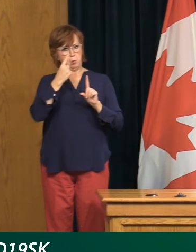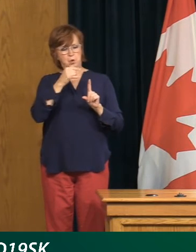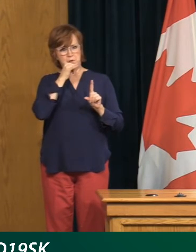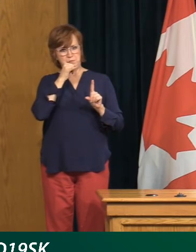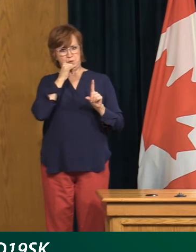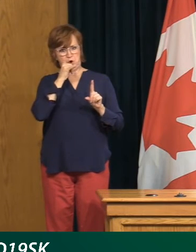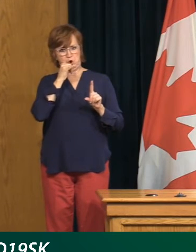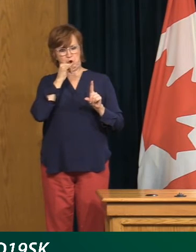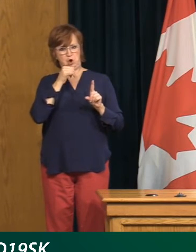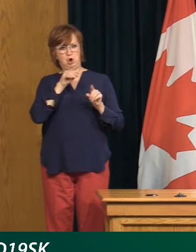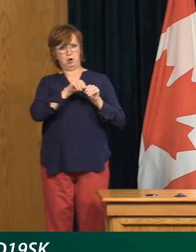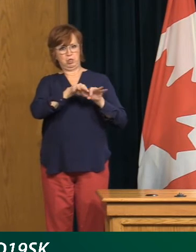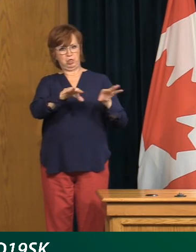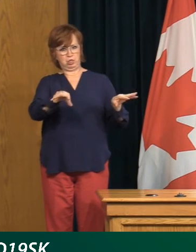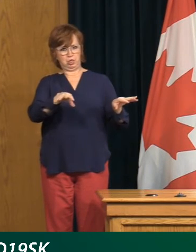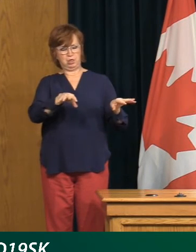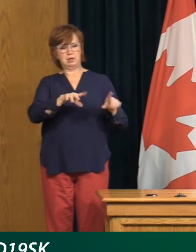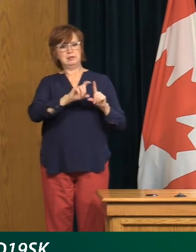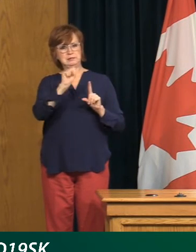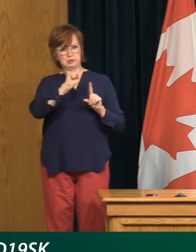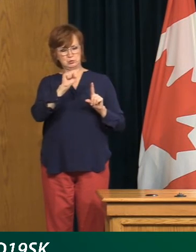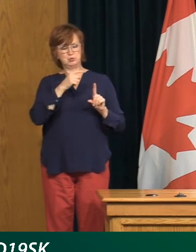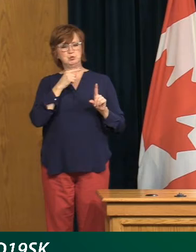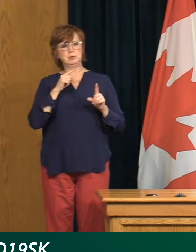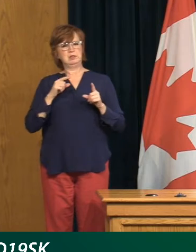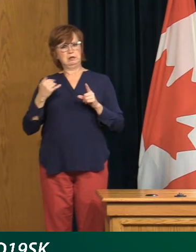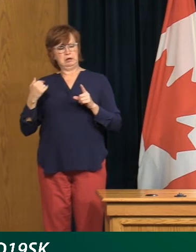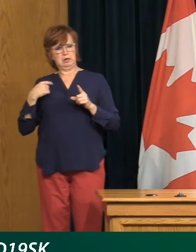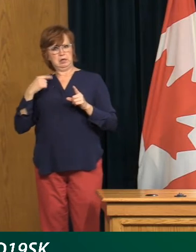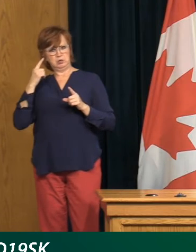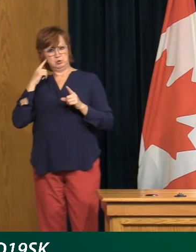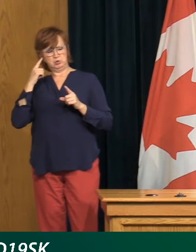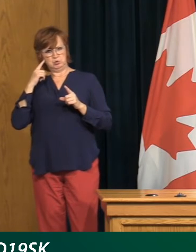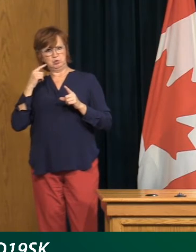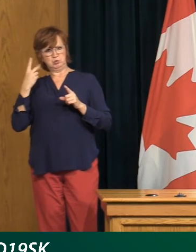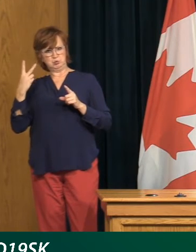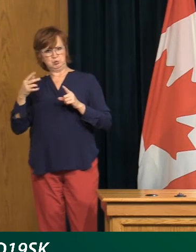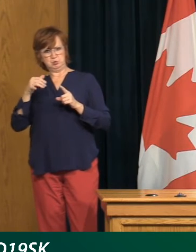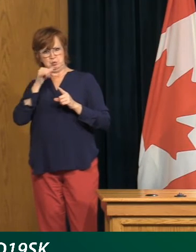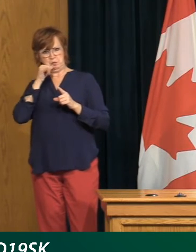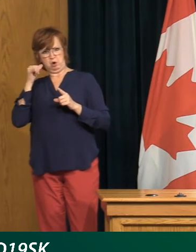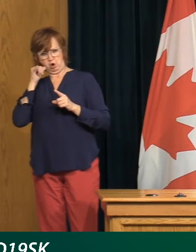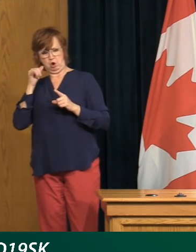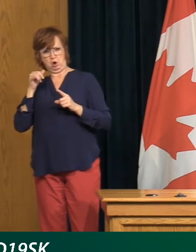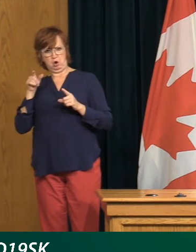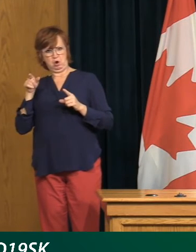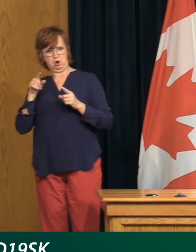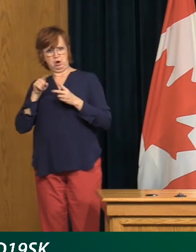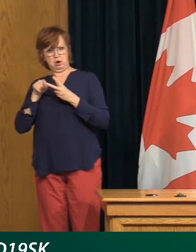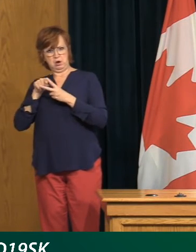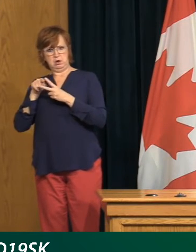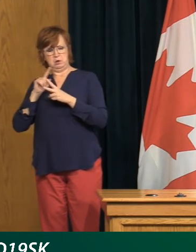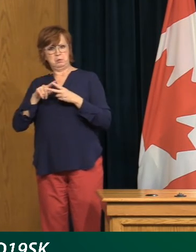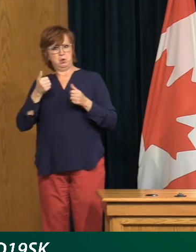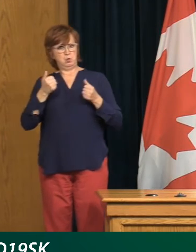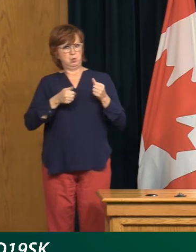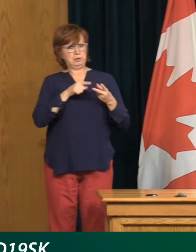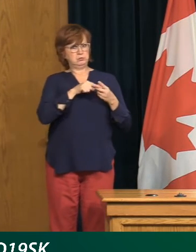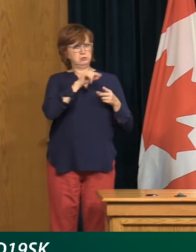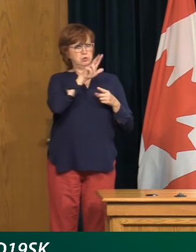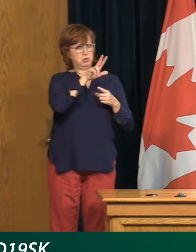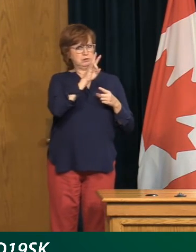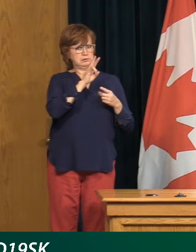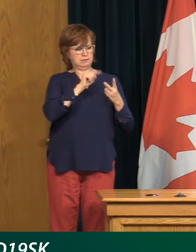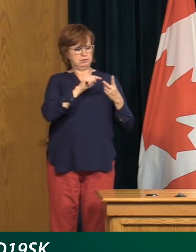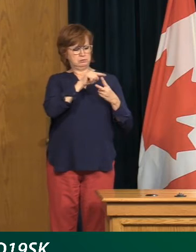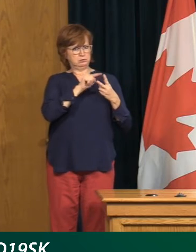nightclub venue in Saskatoon. I'm aware of two nightclubs where outbreaks have been declared. Can you say at which venue has had these cases linked to